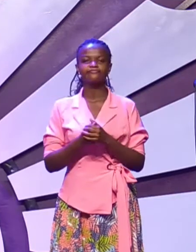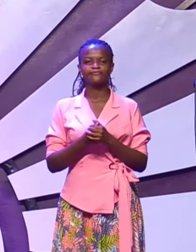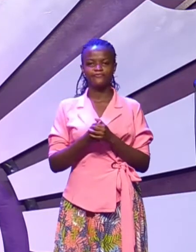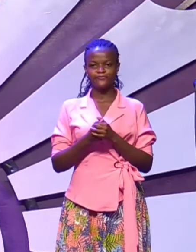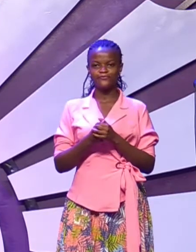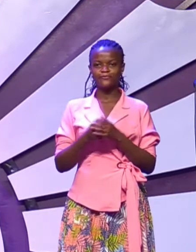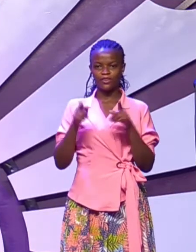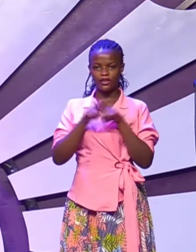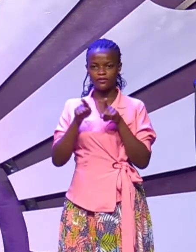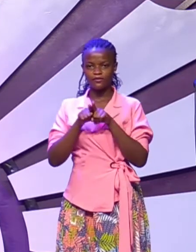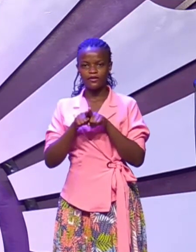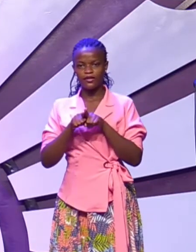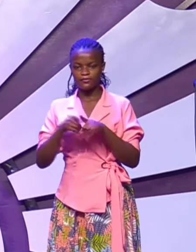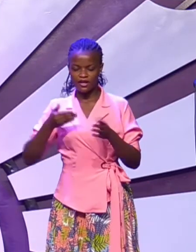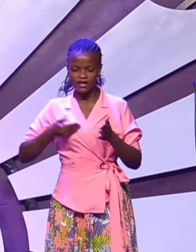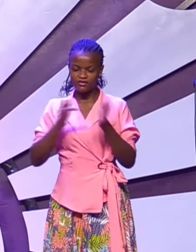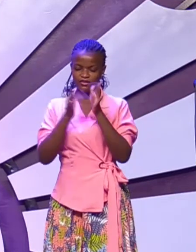And keep your Bibles open.